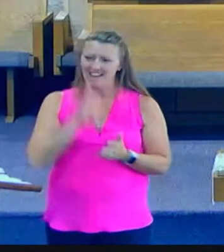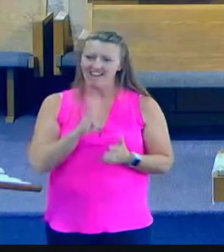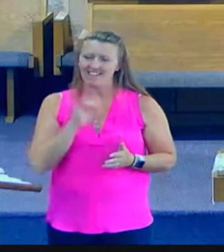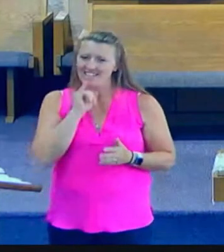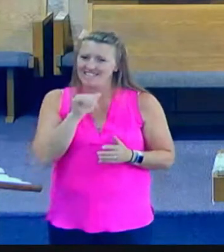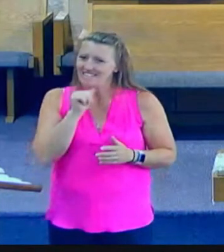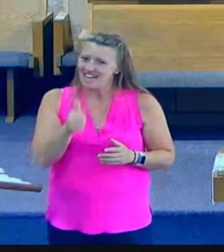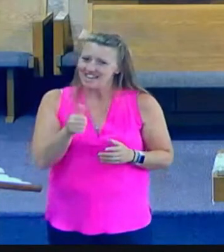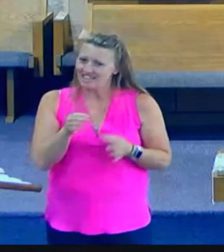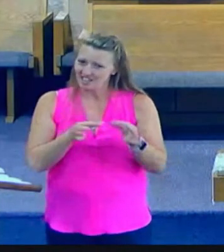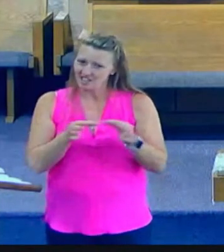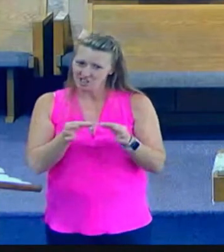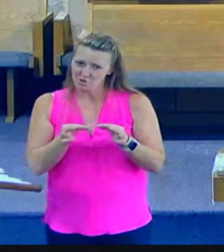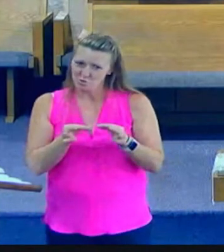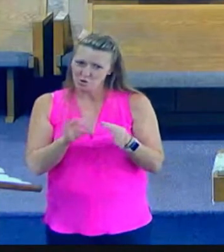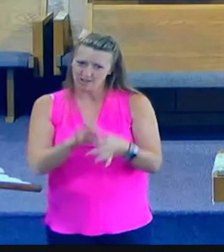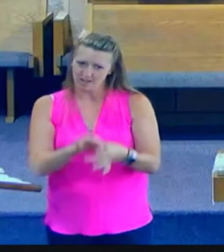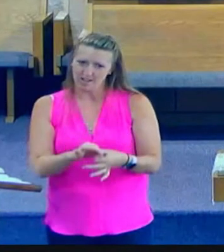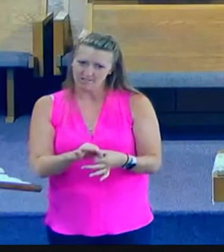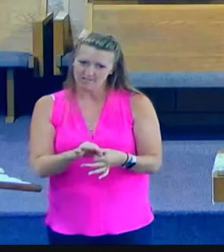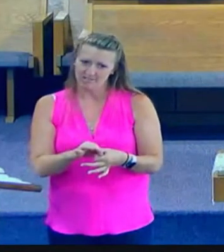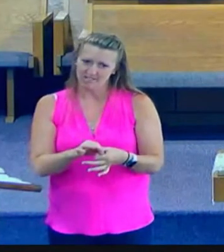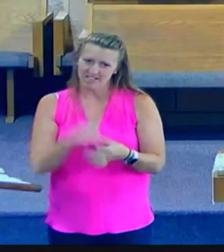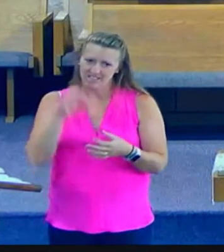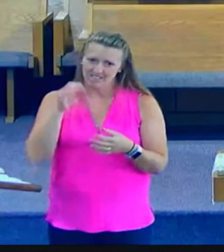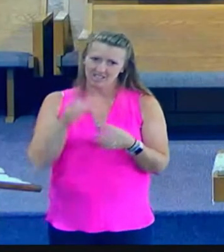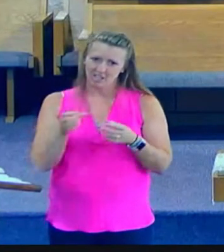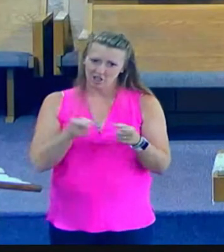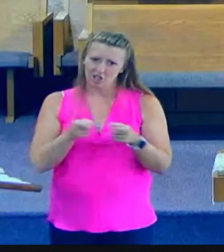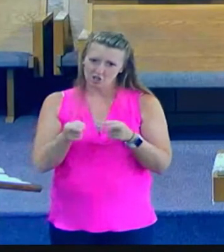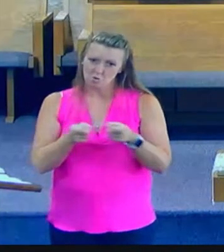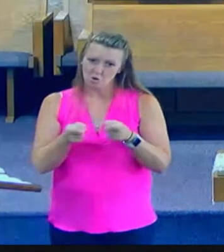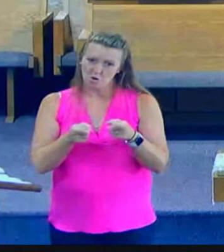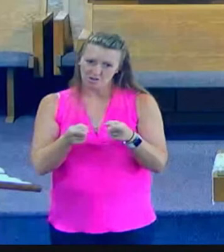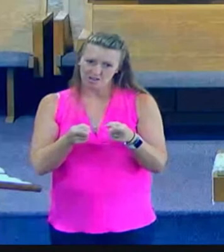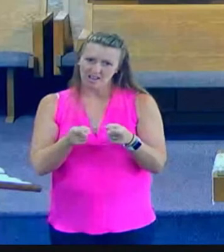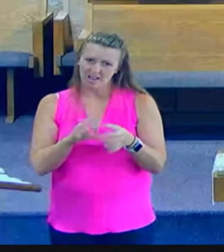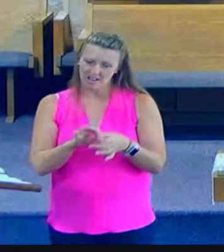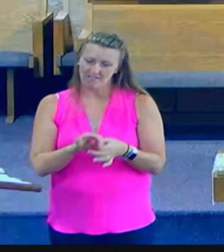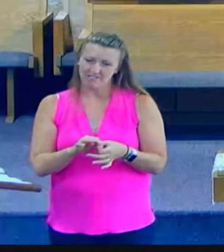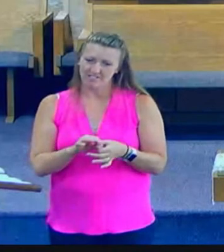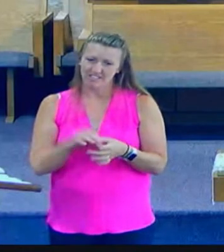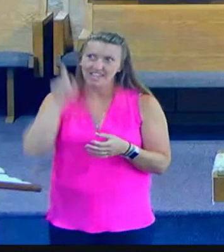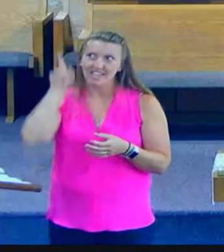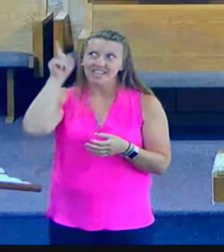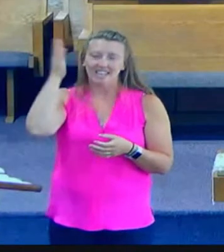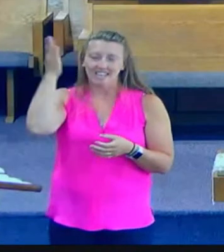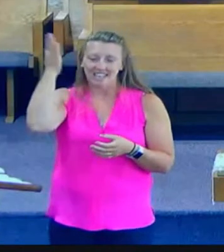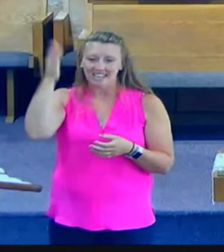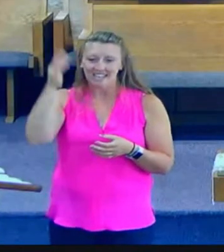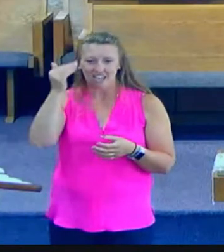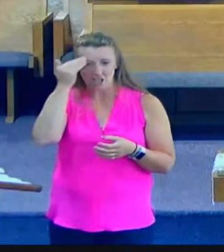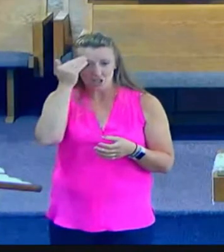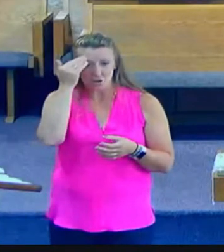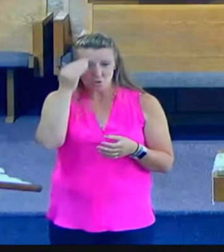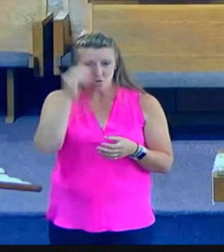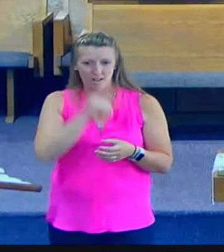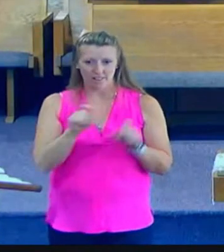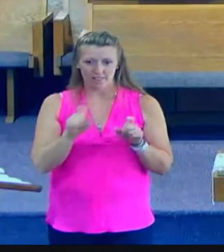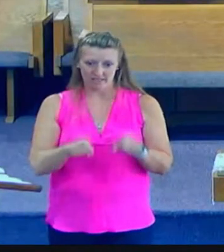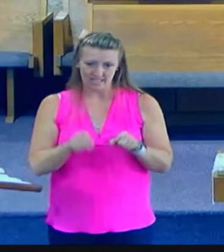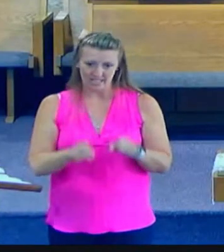her deepest need and he was there to minister to it he was there to overcome her prejudices